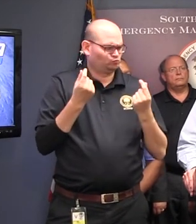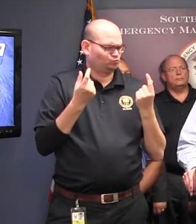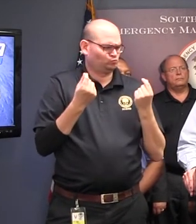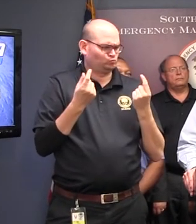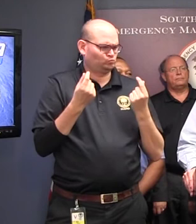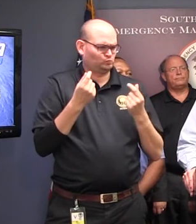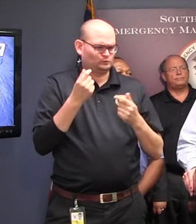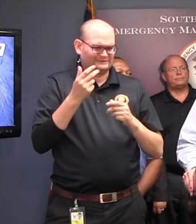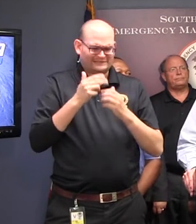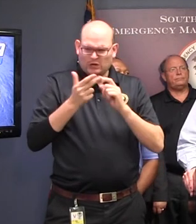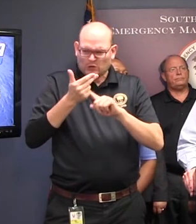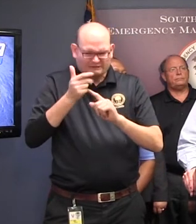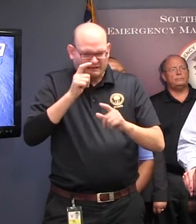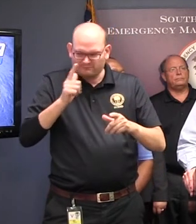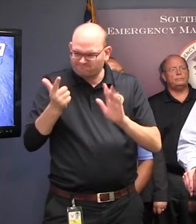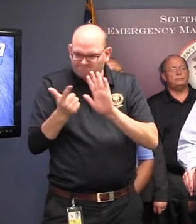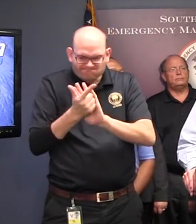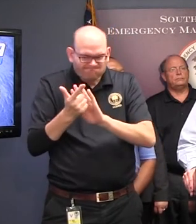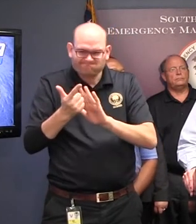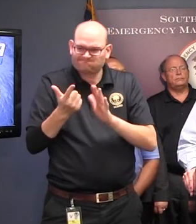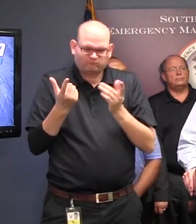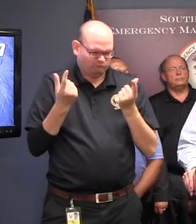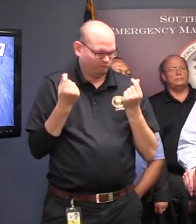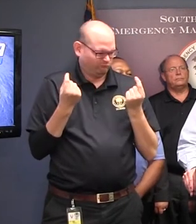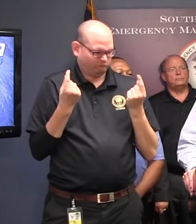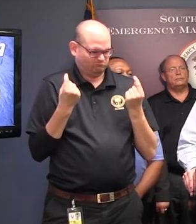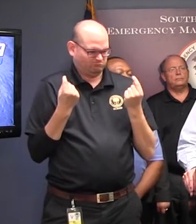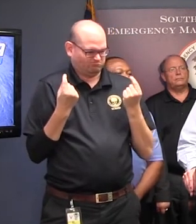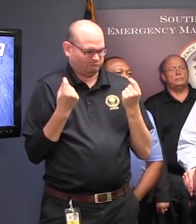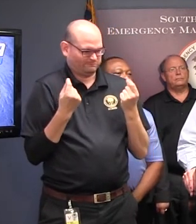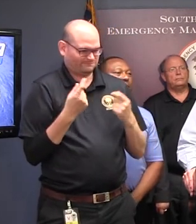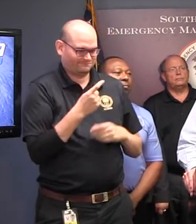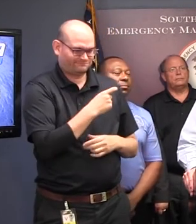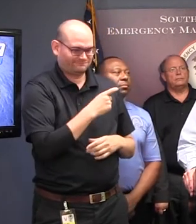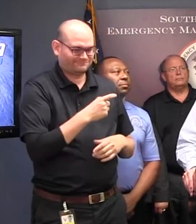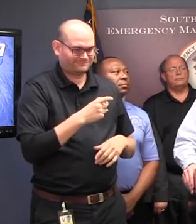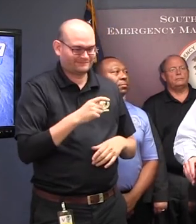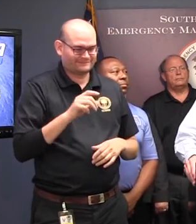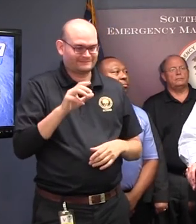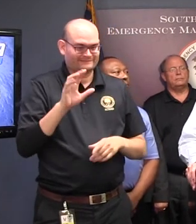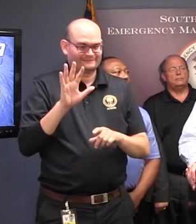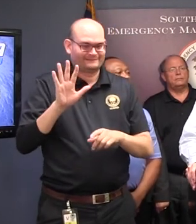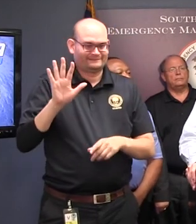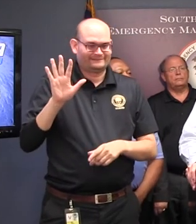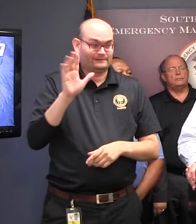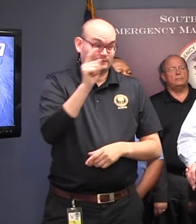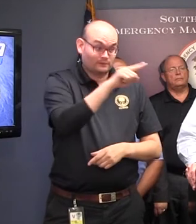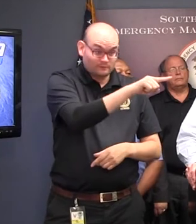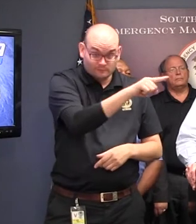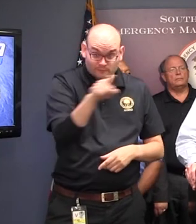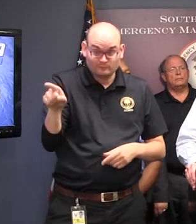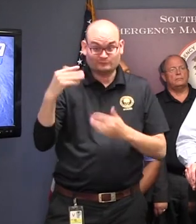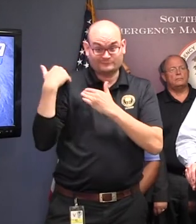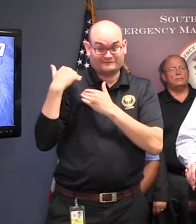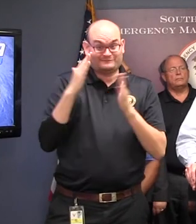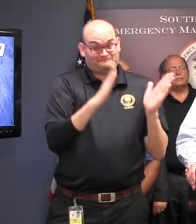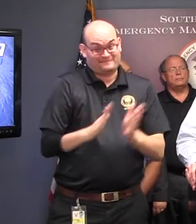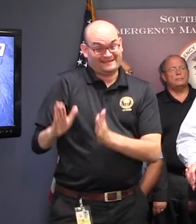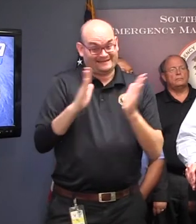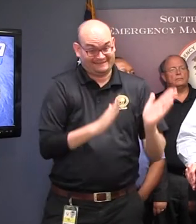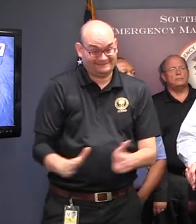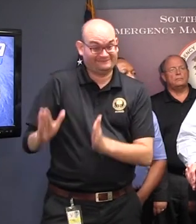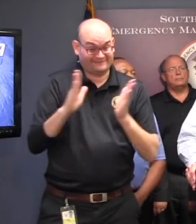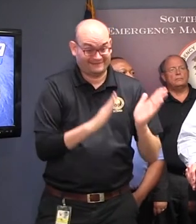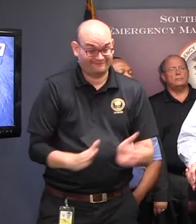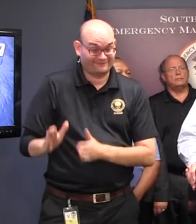So what advice would you give to those families? That's why you have to plan ahead. That's why we're urging people to make telephone calls, find